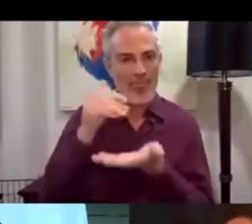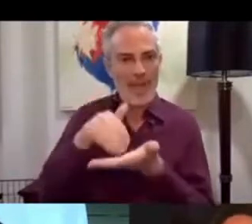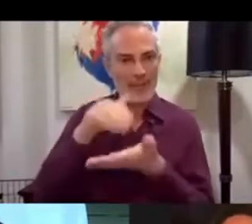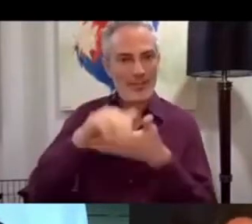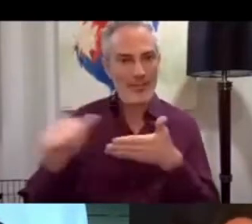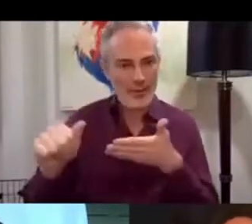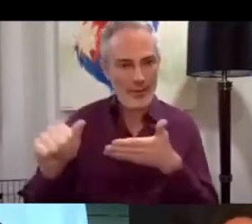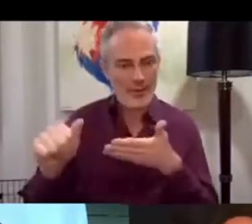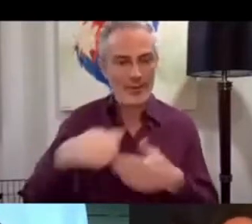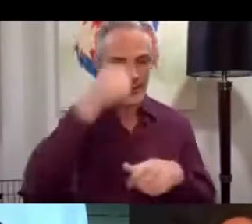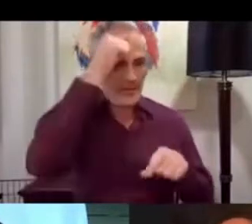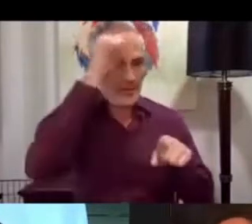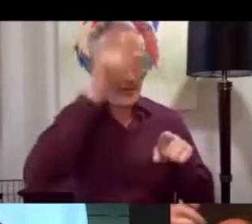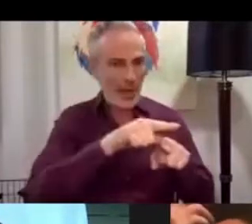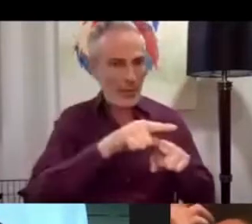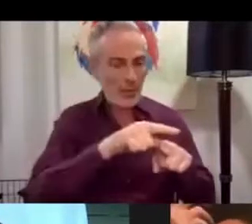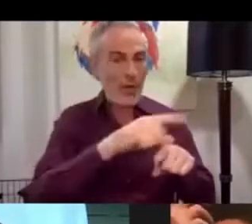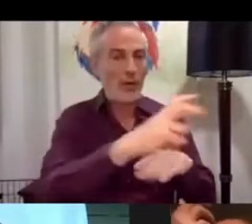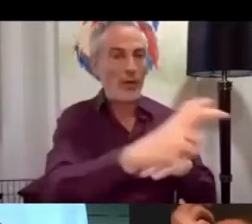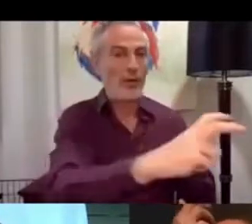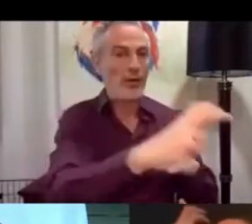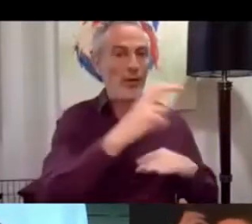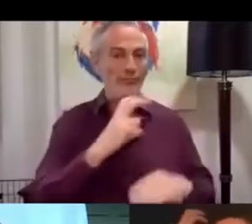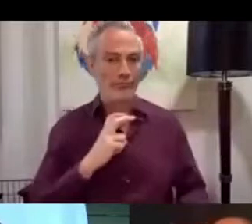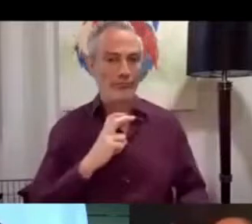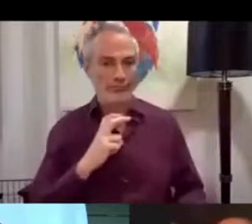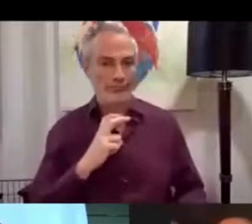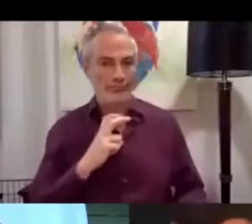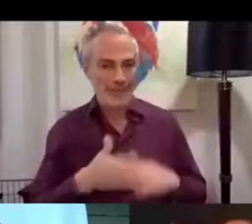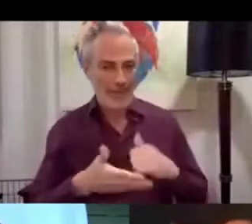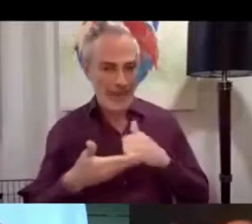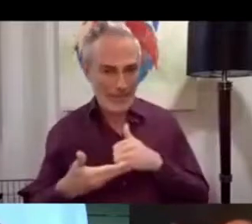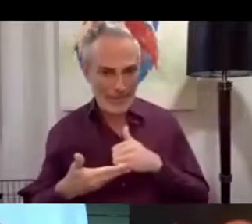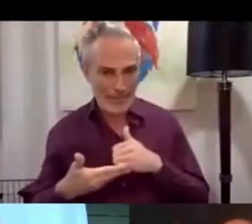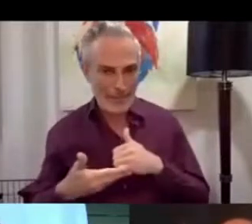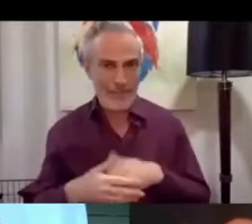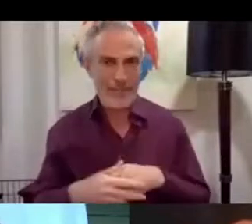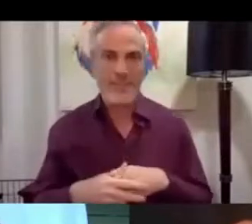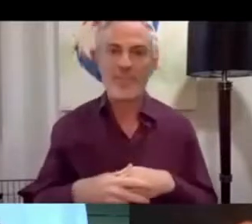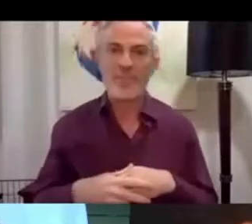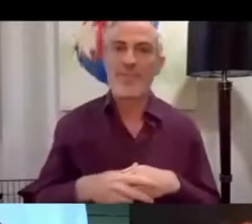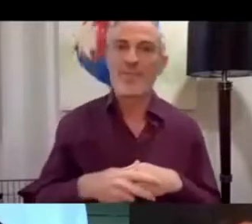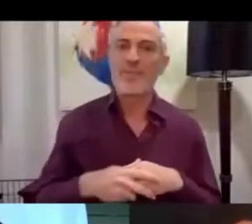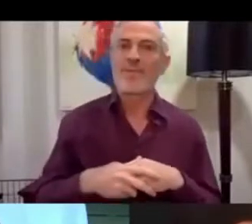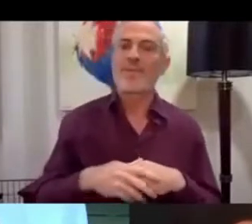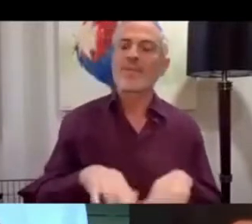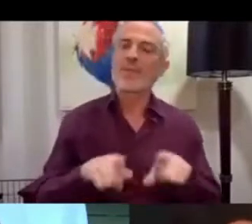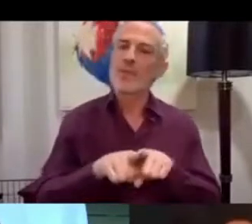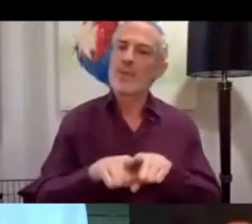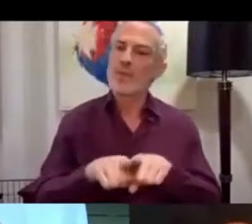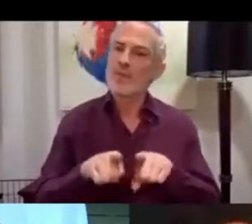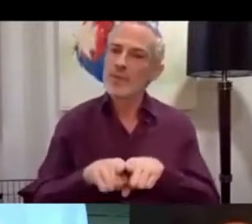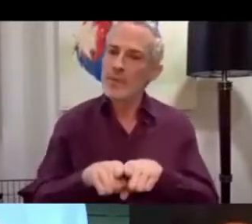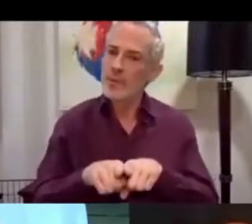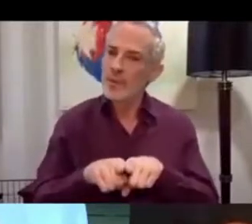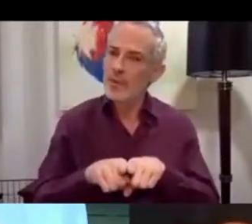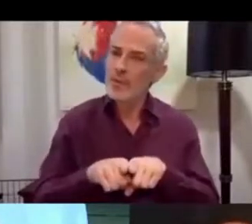really supportive. So he helped a little bit. And also, so that was another challenge.